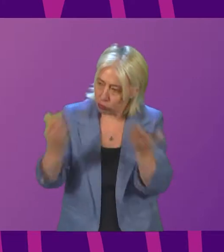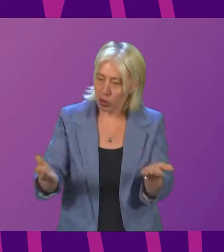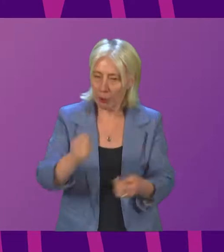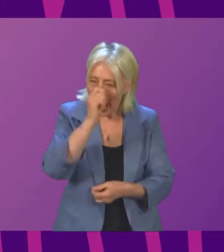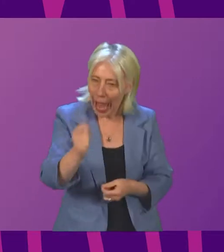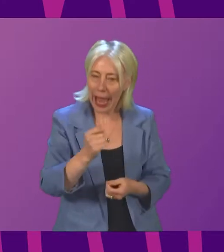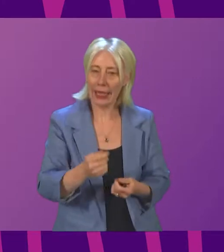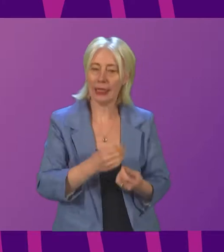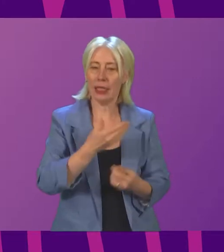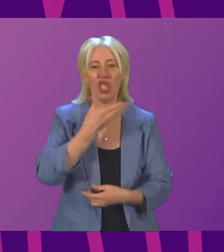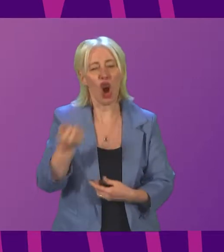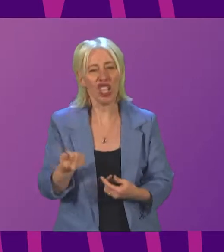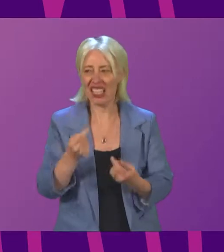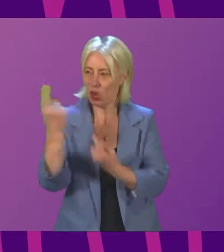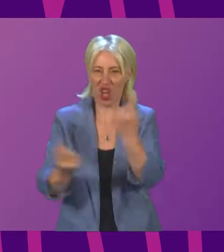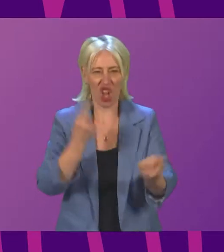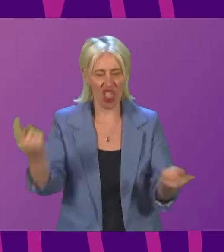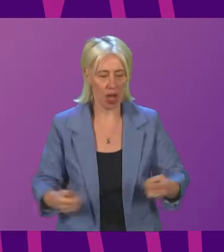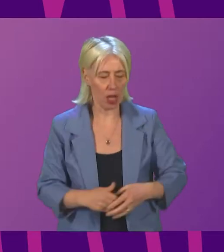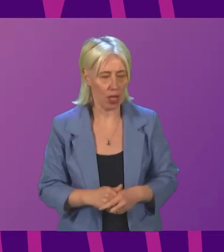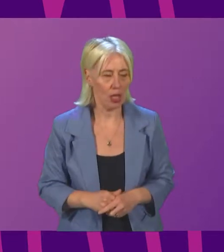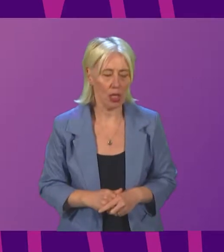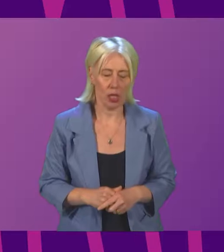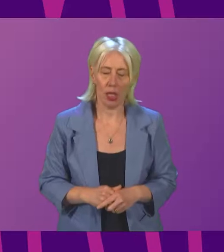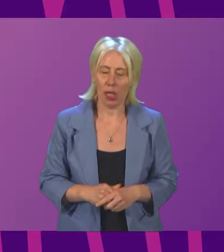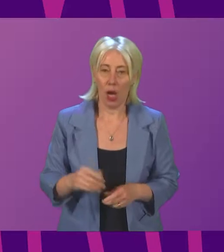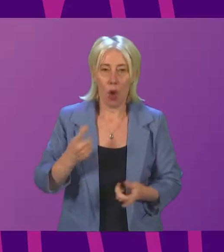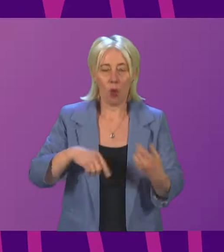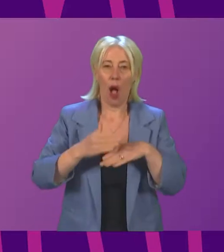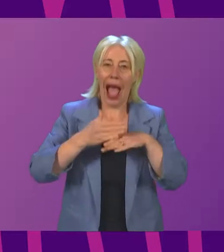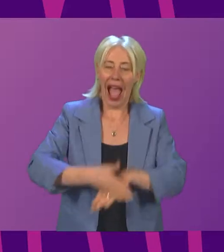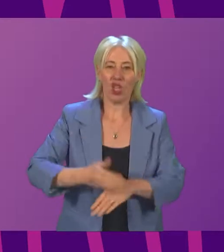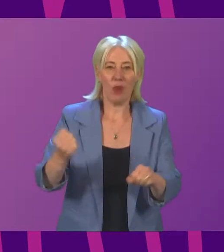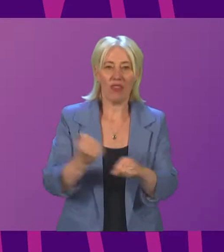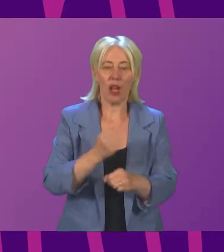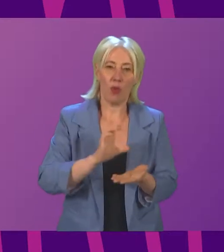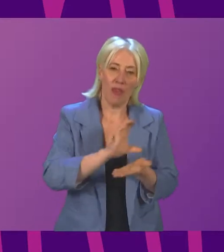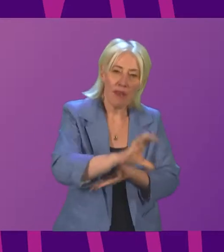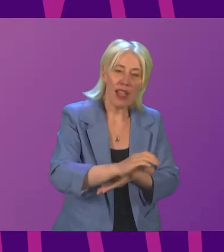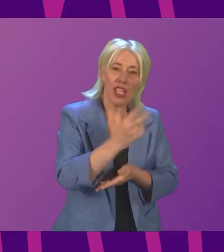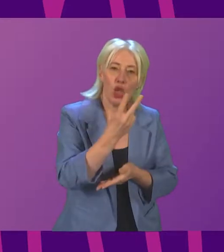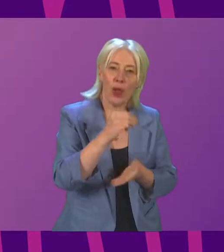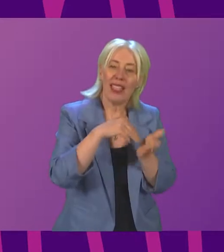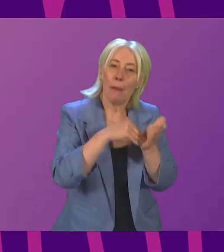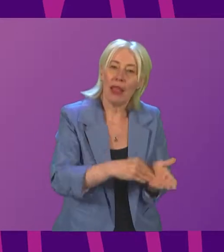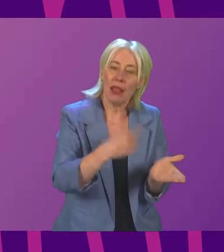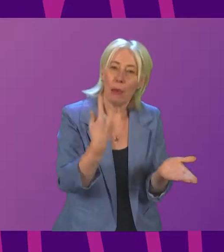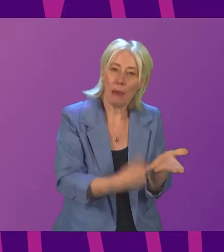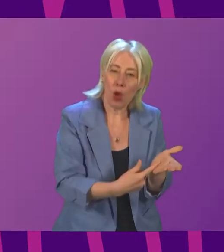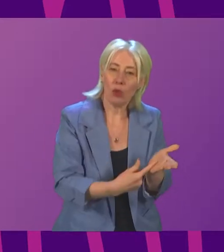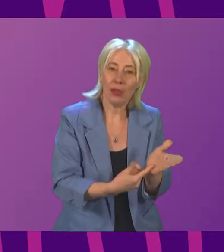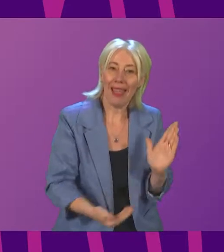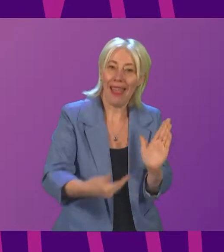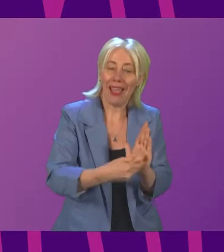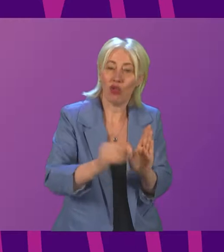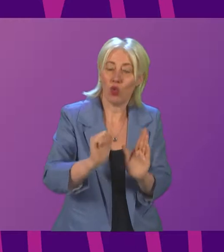at all times? Thank you. Cabinet Secretary. In terms of the action we've taken, we have invested £20 million additional funding into the